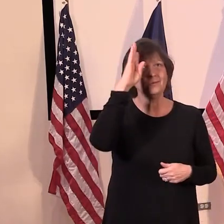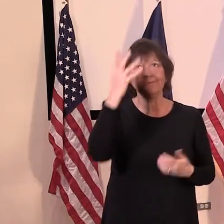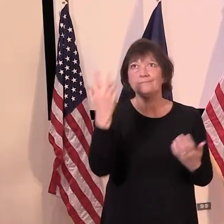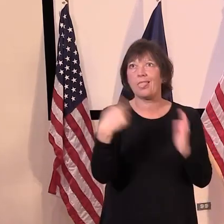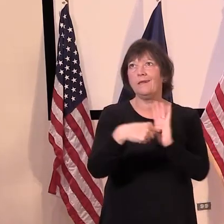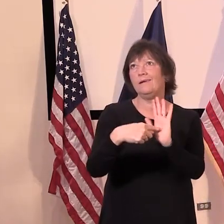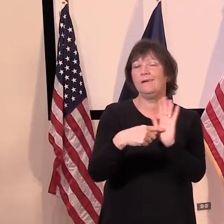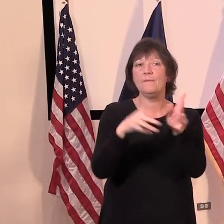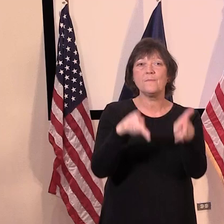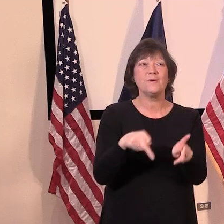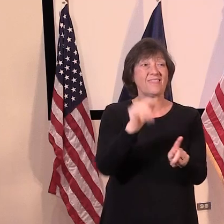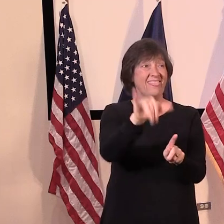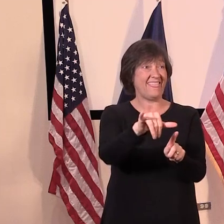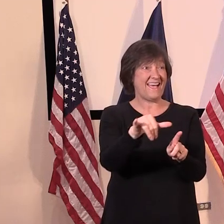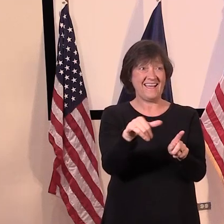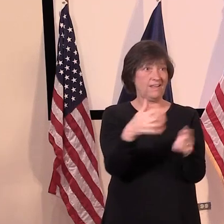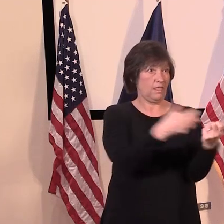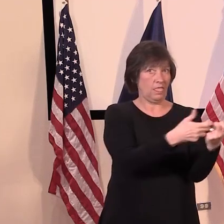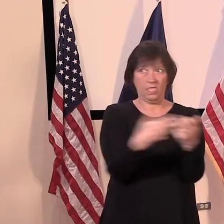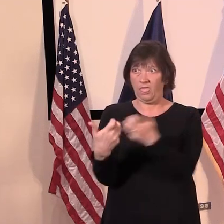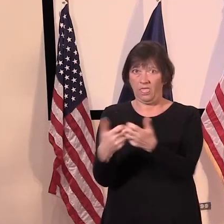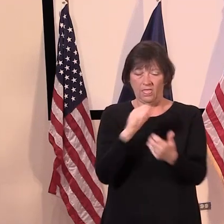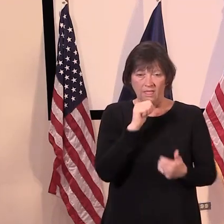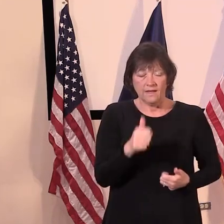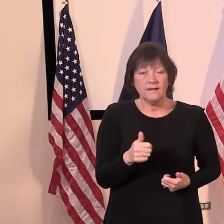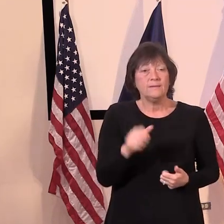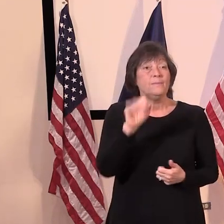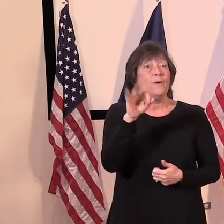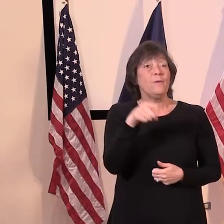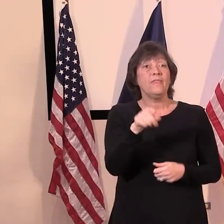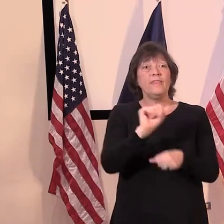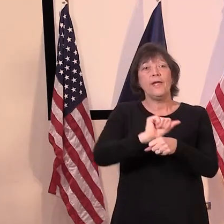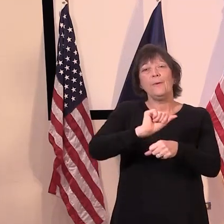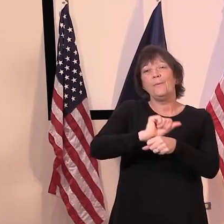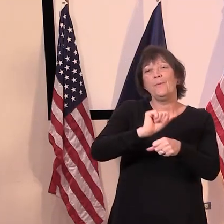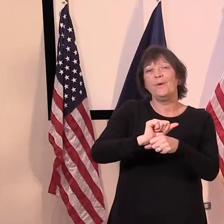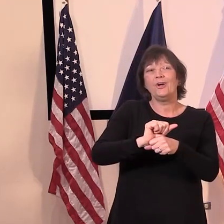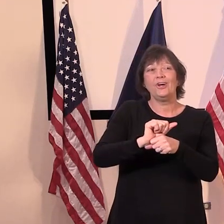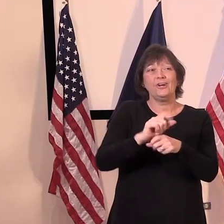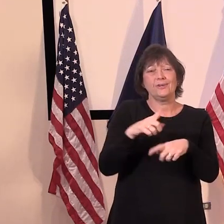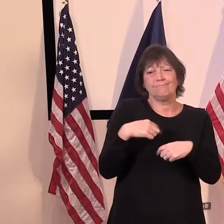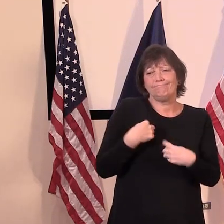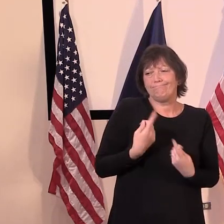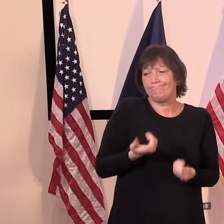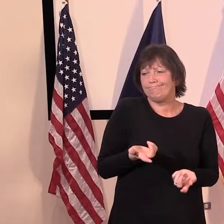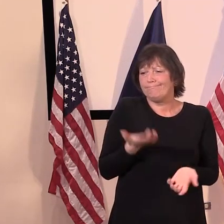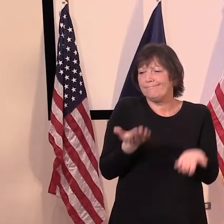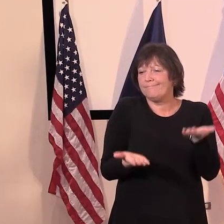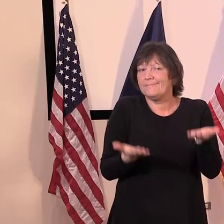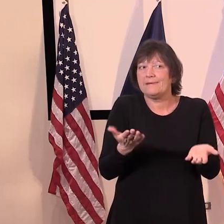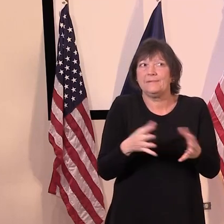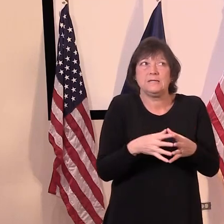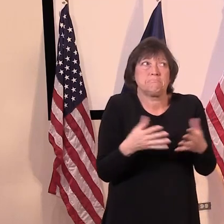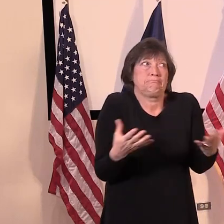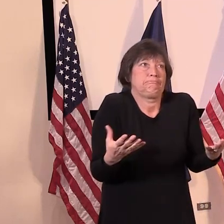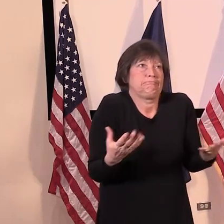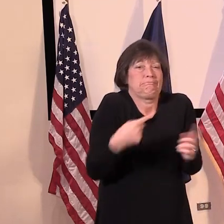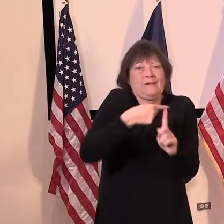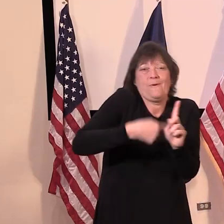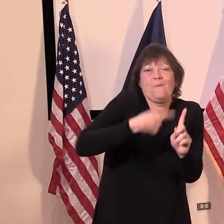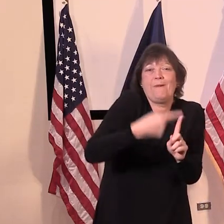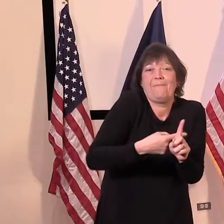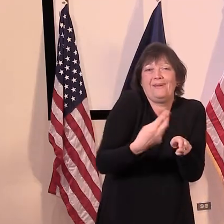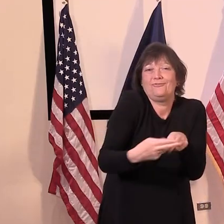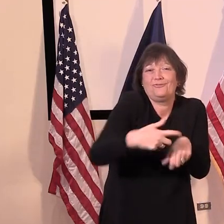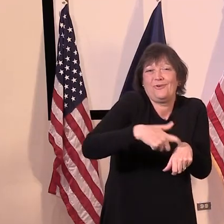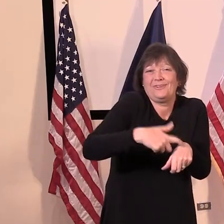fall into that group would be if they, um, if they had only been working for their employer, uh, for, uh, a month